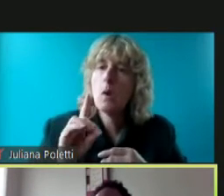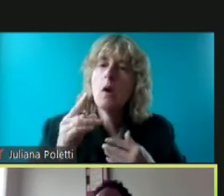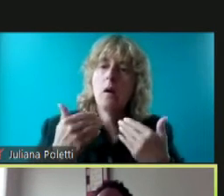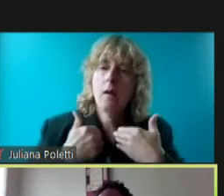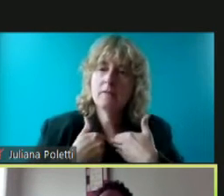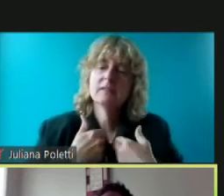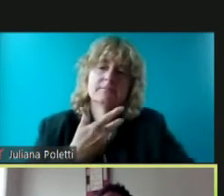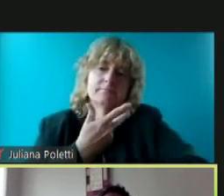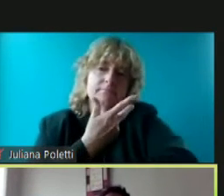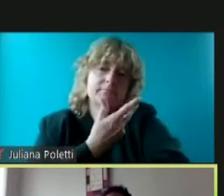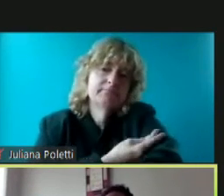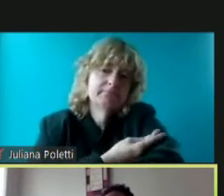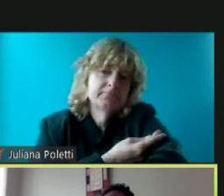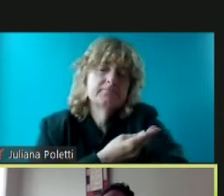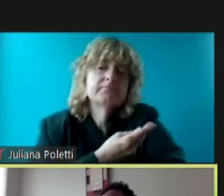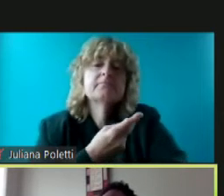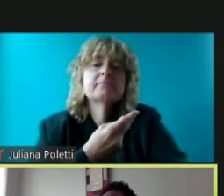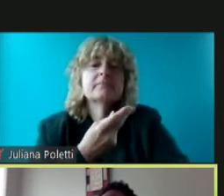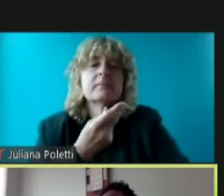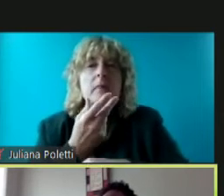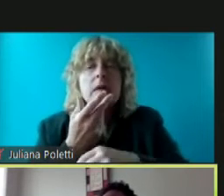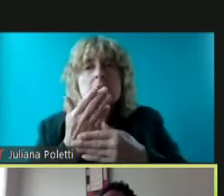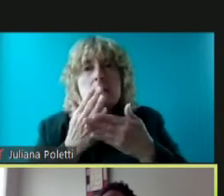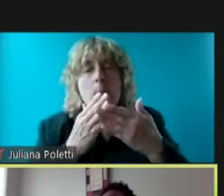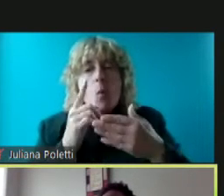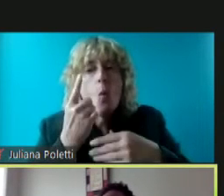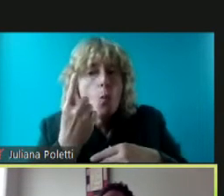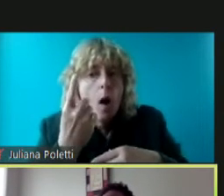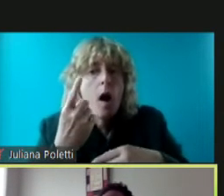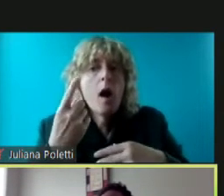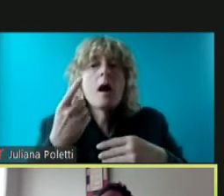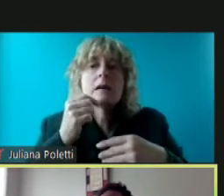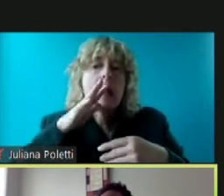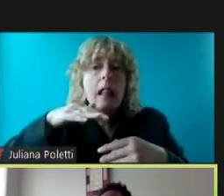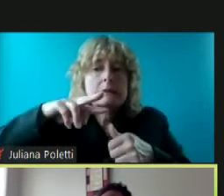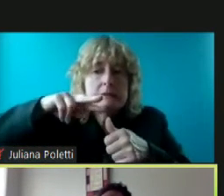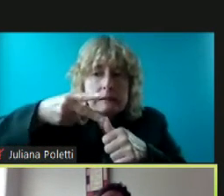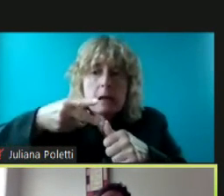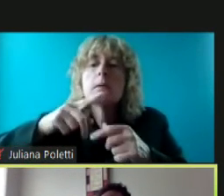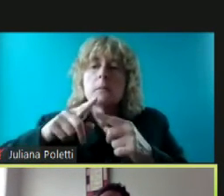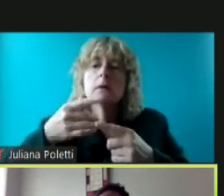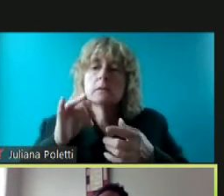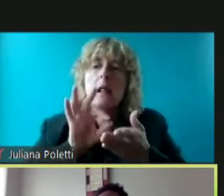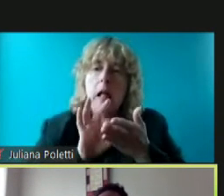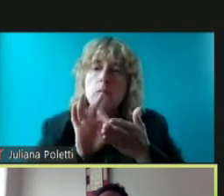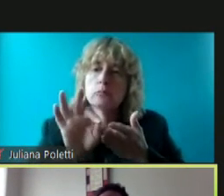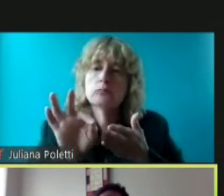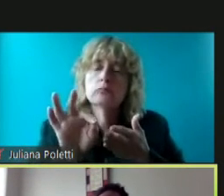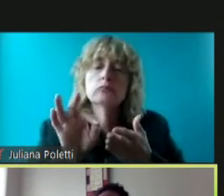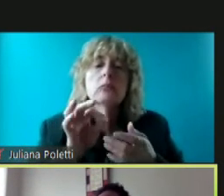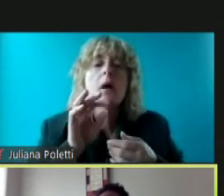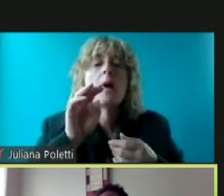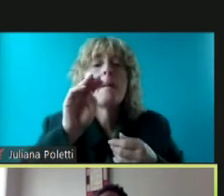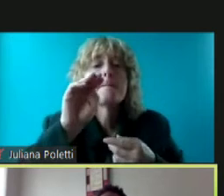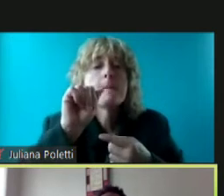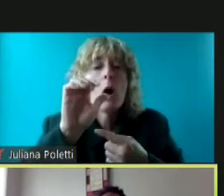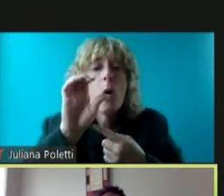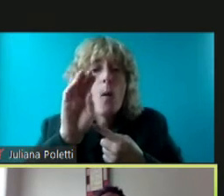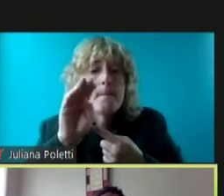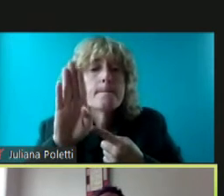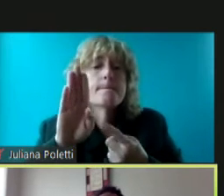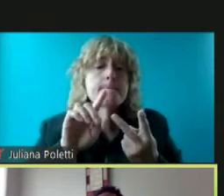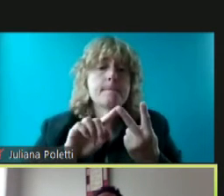at least one dose if we look at the other numbers macomb oakland outer wayne washtenaw